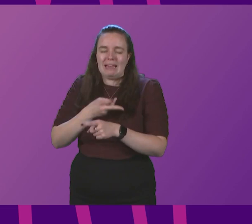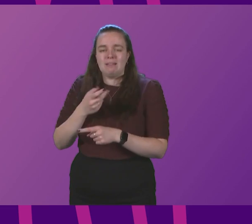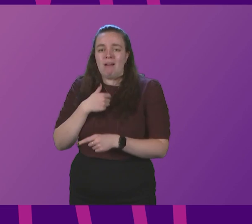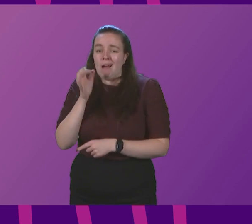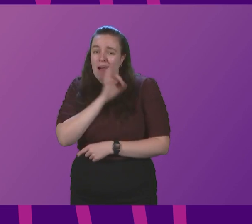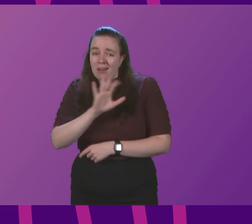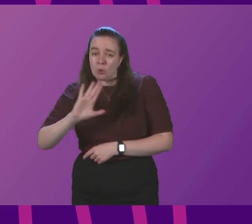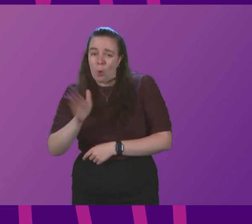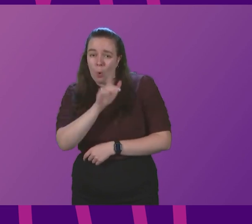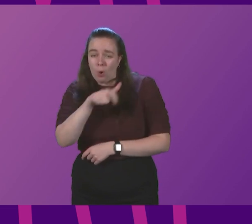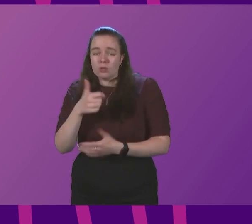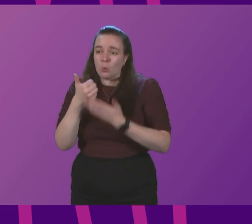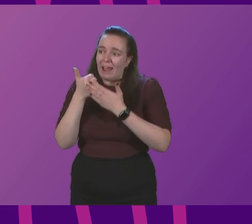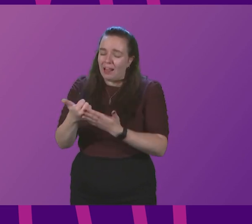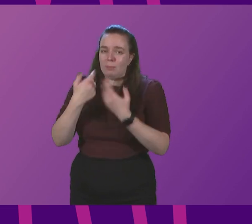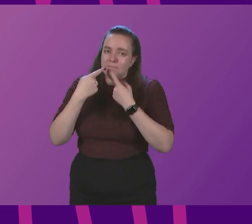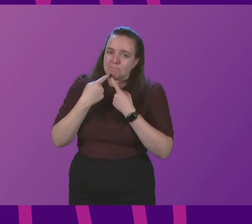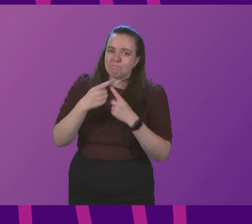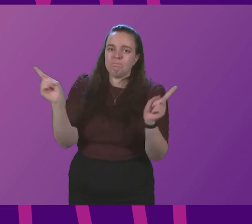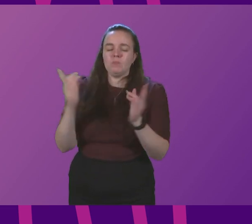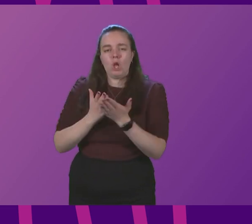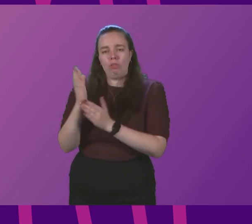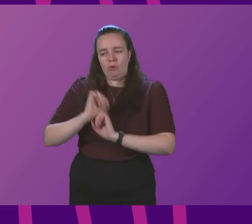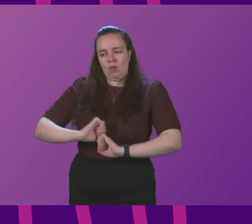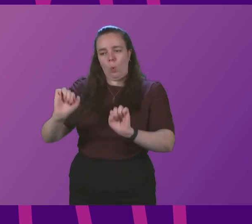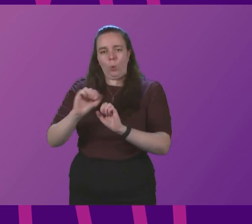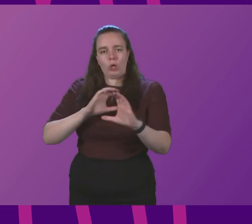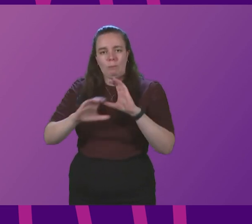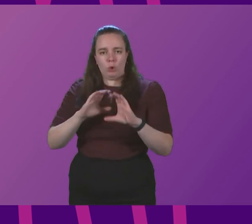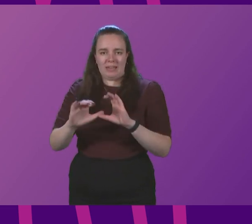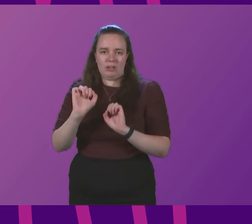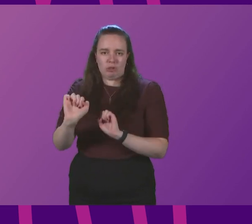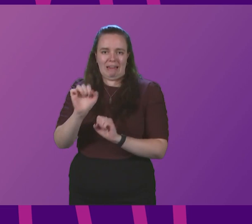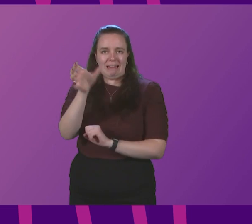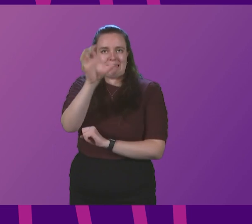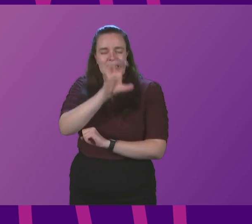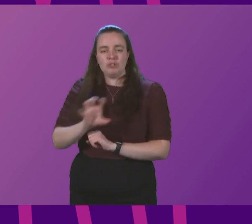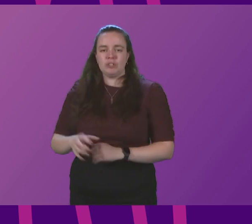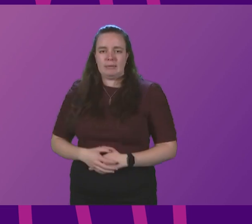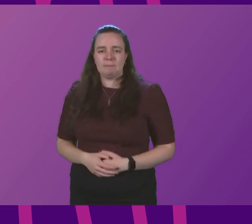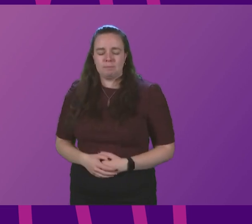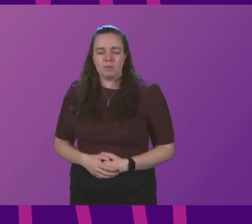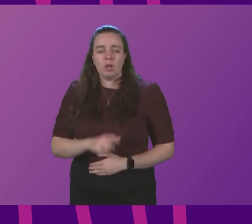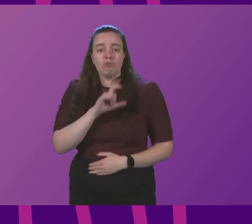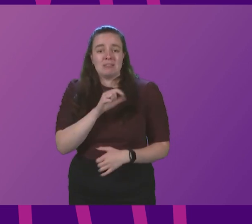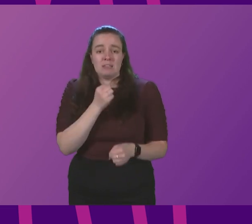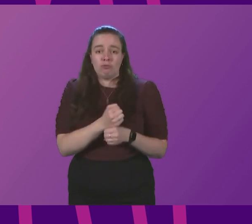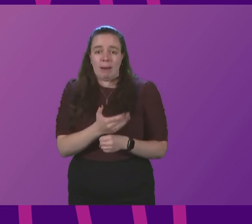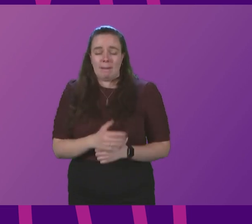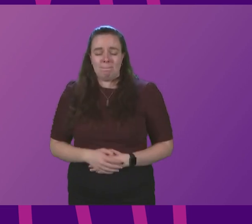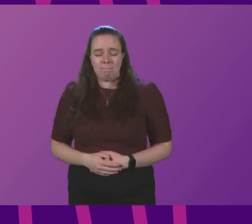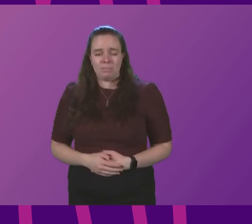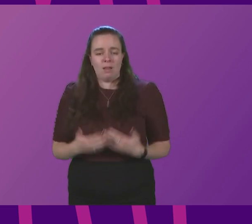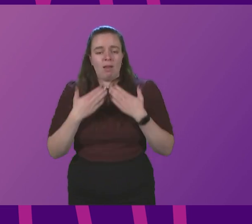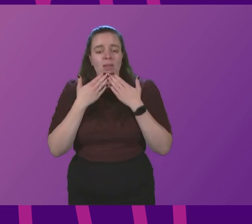ask all members to help us get that message across through their own communication in their constituencies. Christine Graham, to be followed by Finlay Carson.